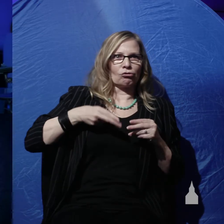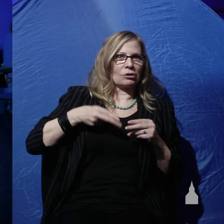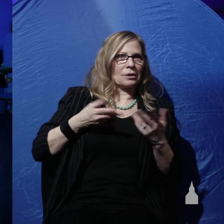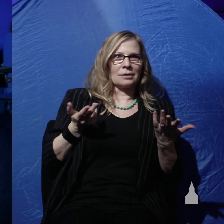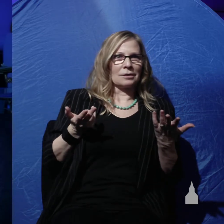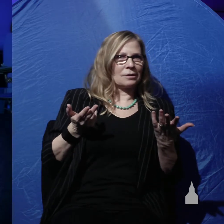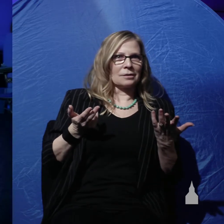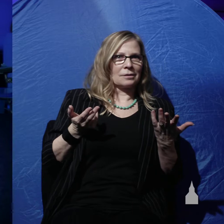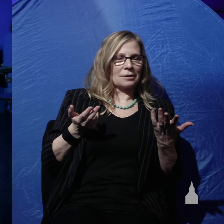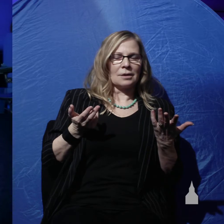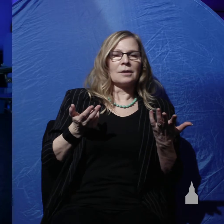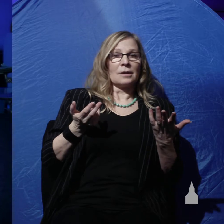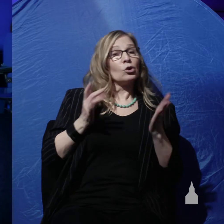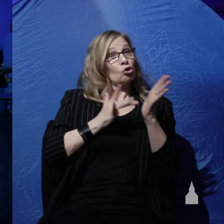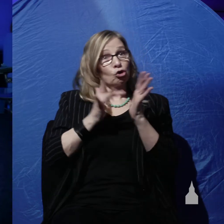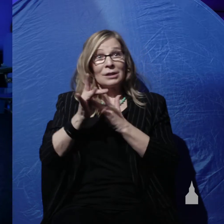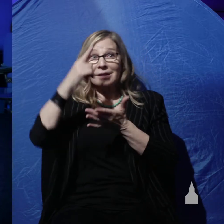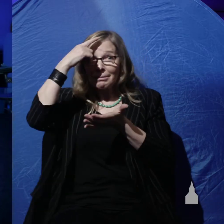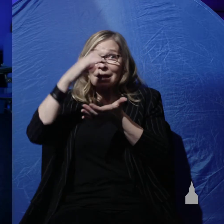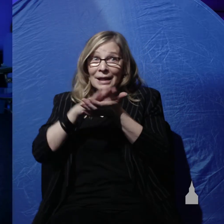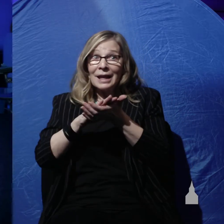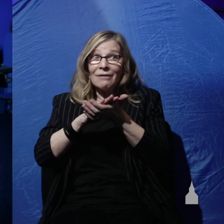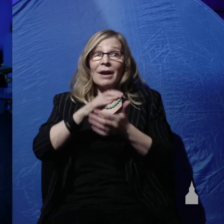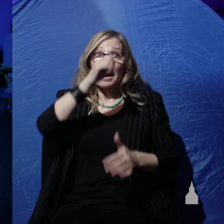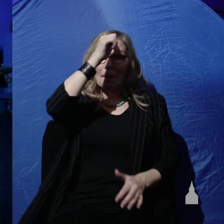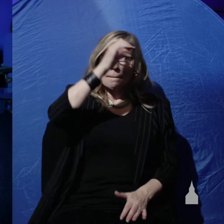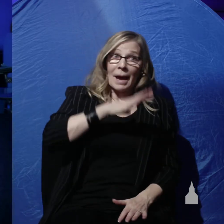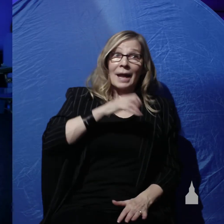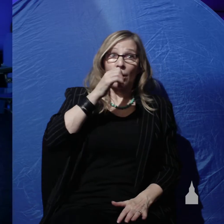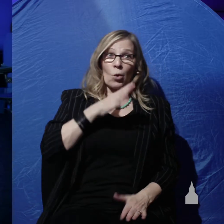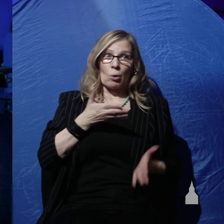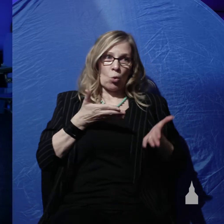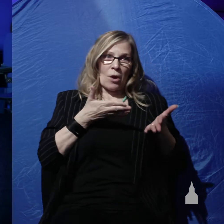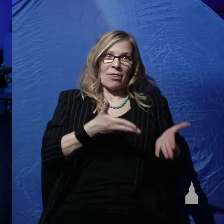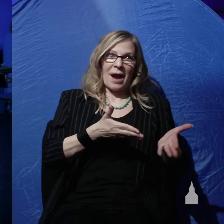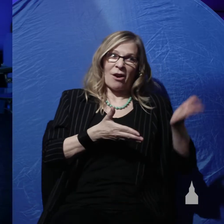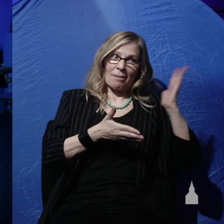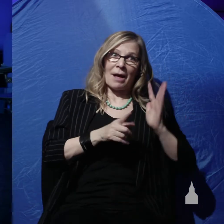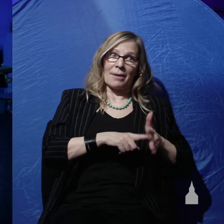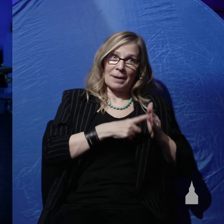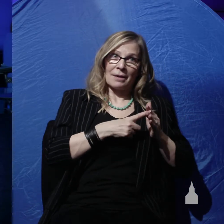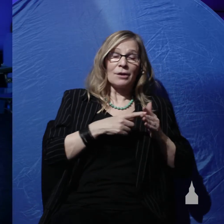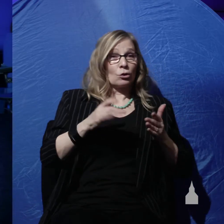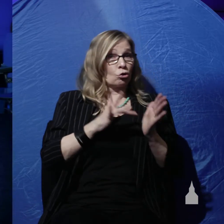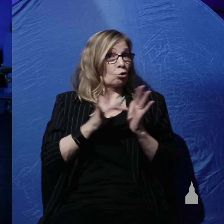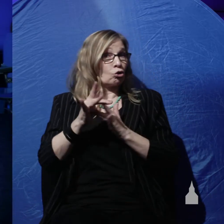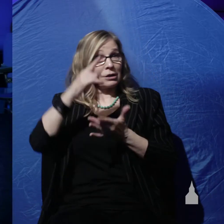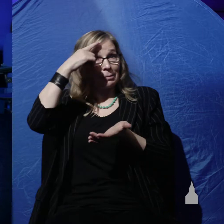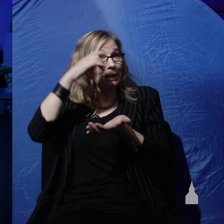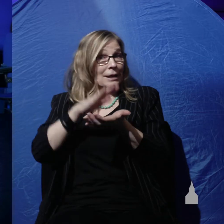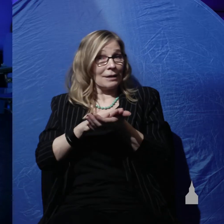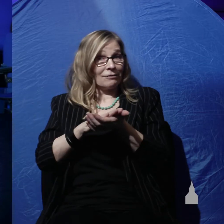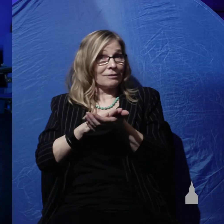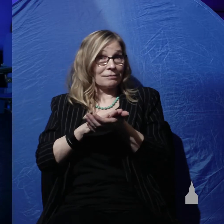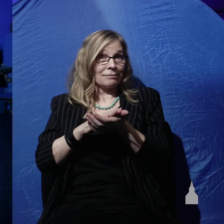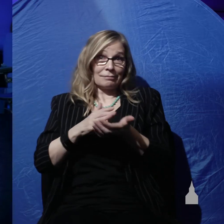So if Jesus believed that man was there at the beginning, if Jesus was a young earth creationist, if Jesus is my Lord,